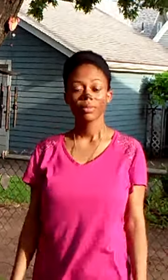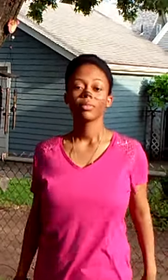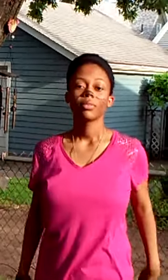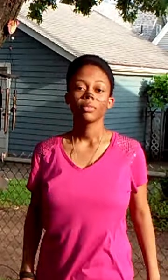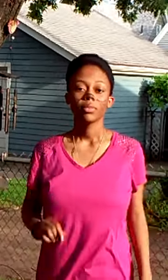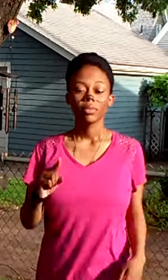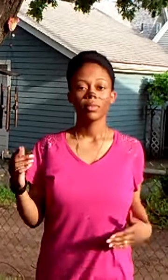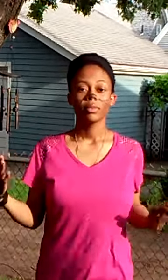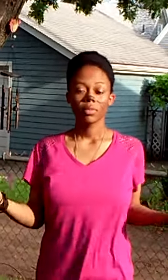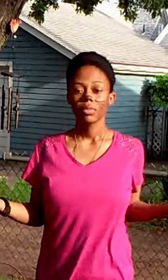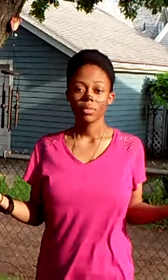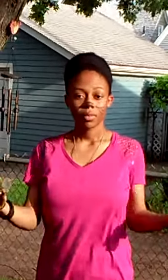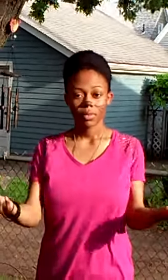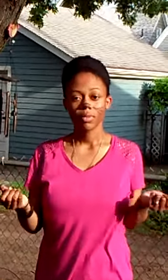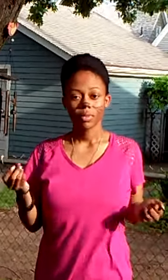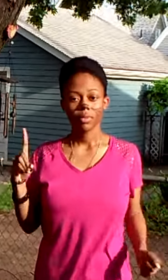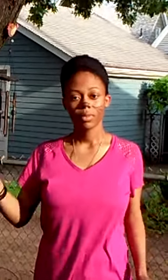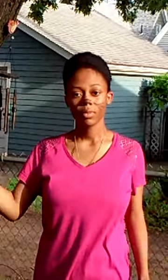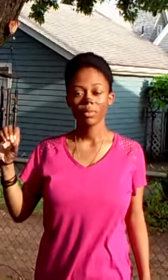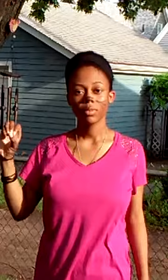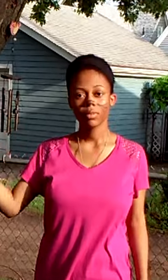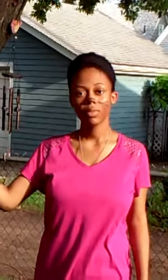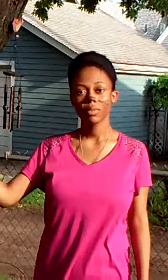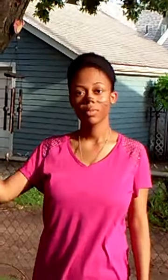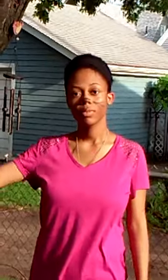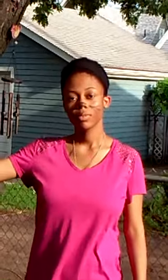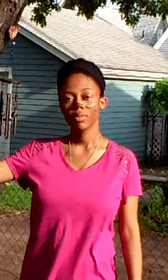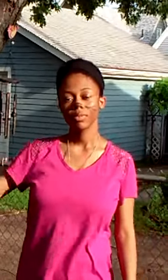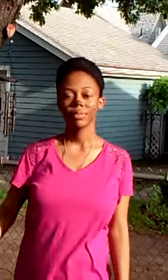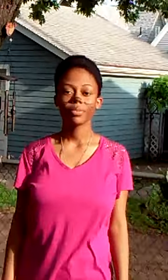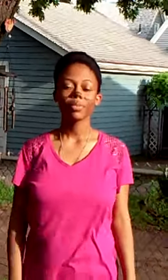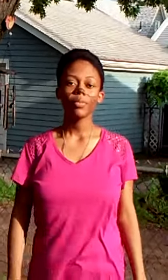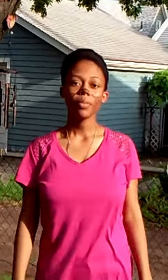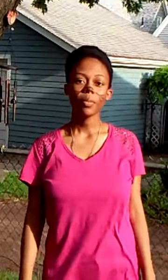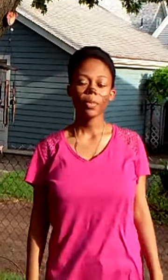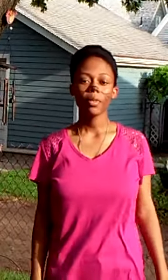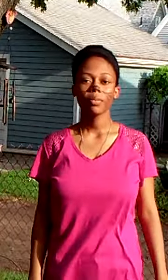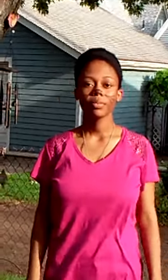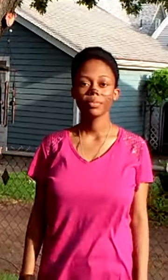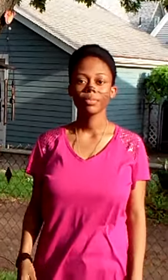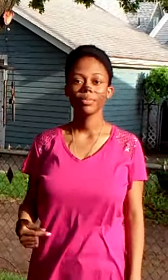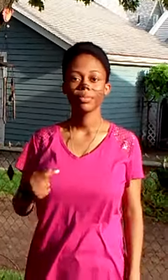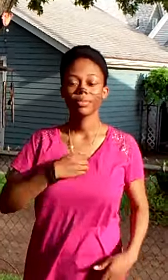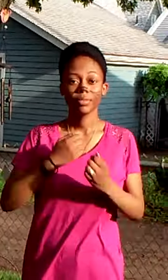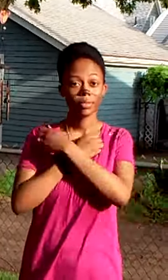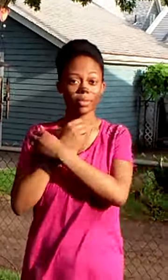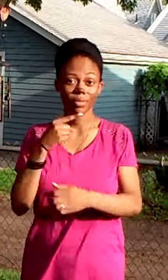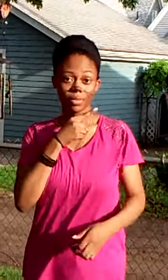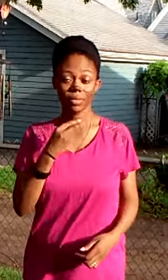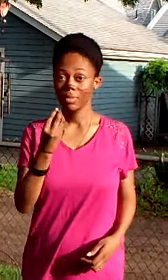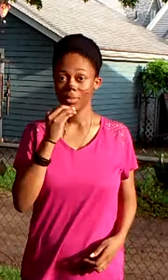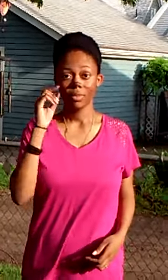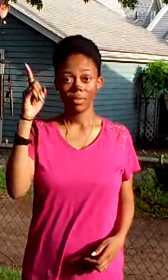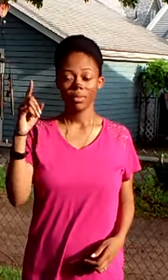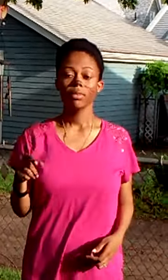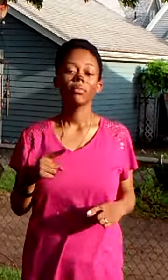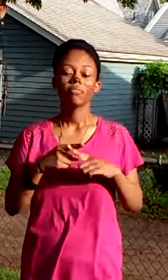So you can do what you wanna do Yeah, love your lies, I'll lead em up